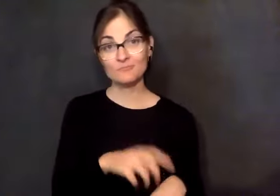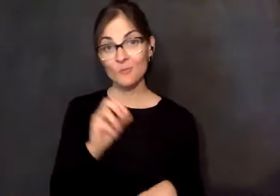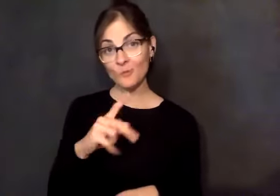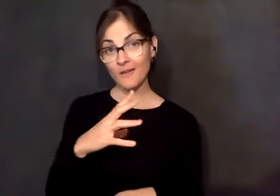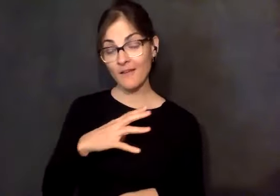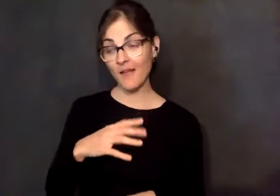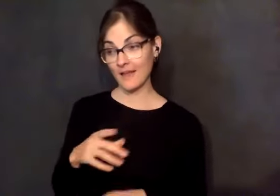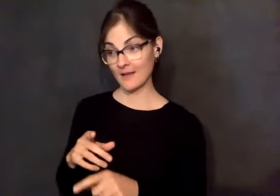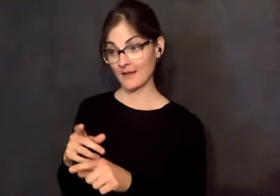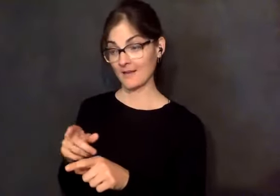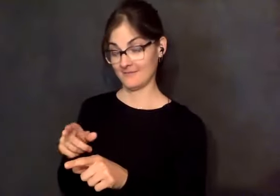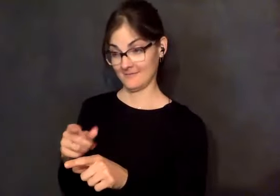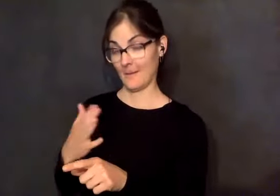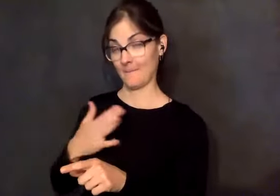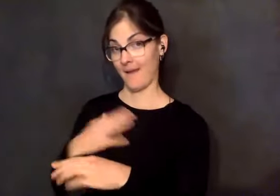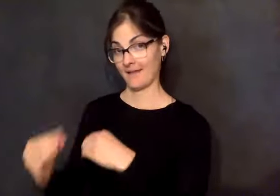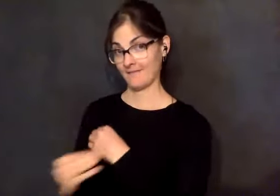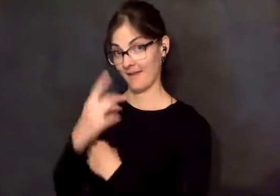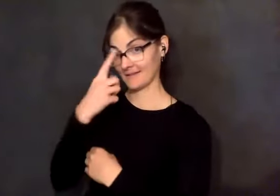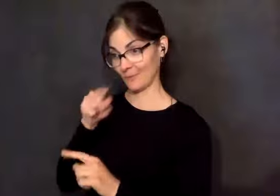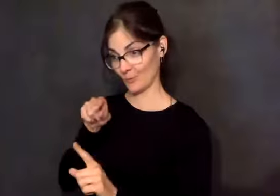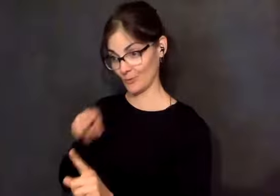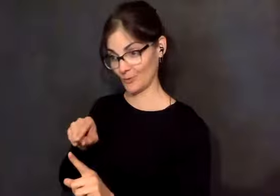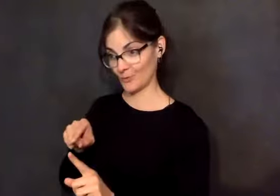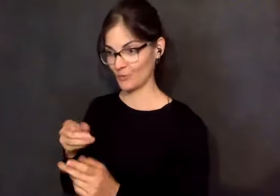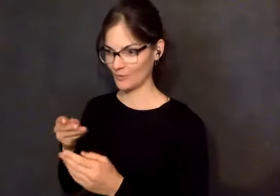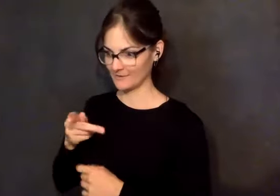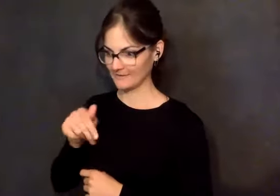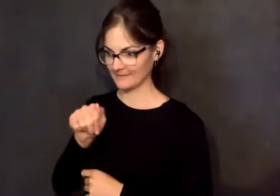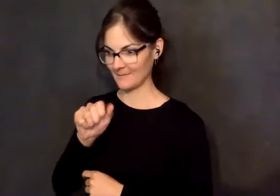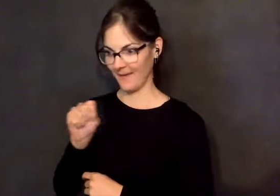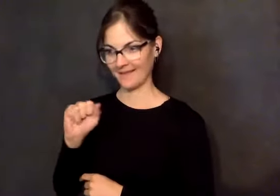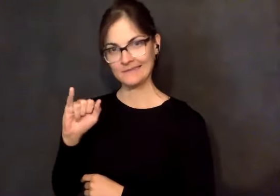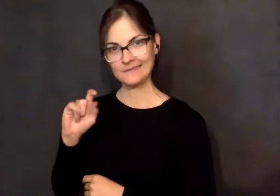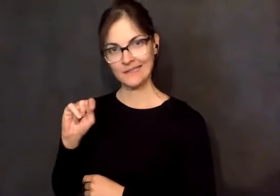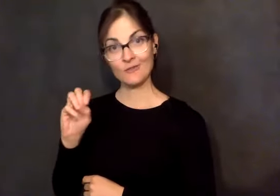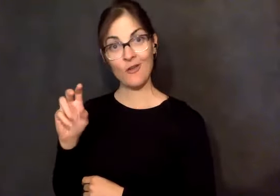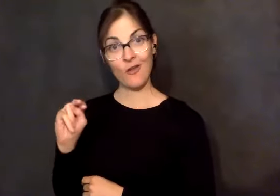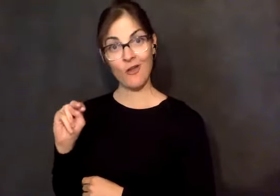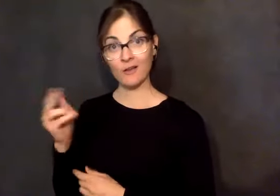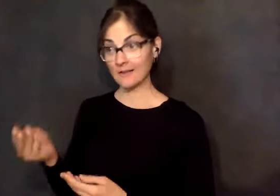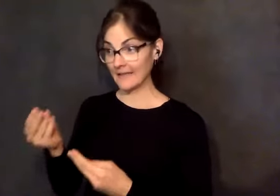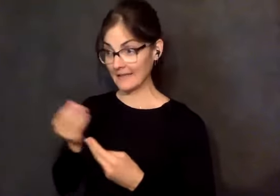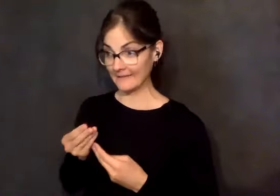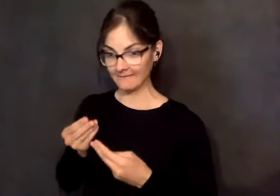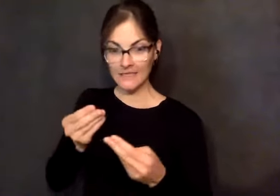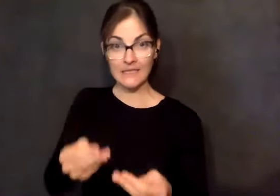Pass it on. And so, you won't go wrong. Okay. So, I sponsored her